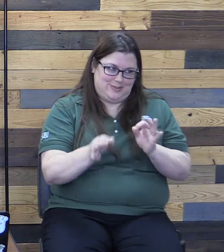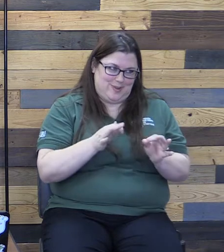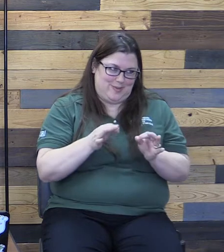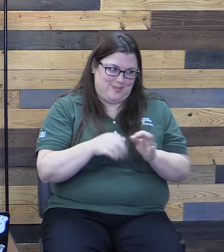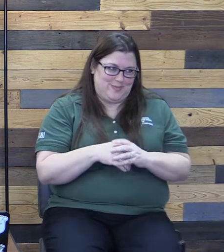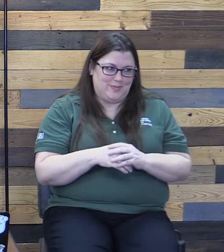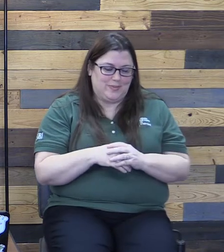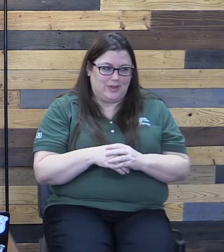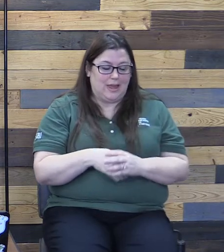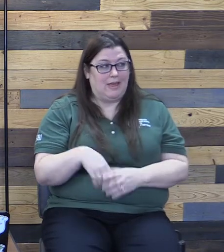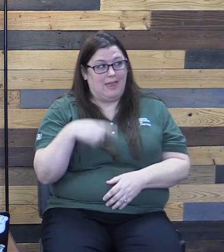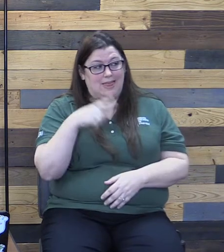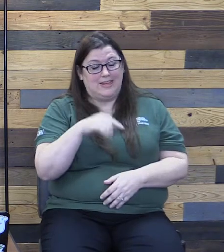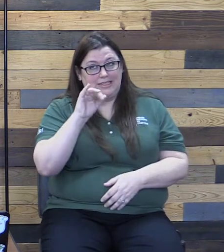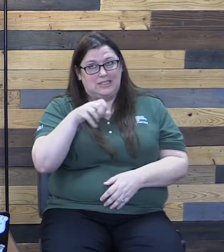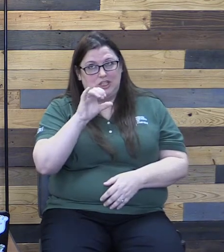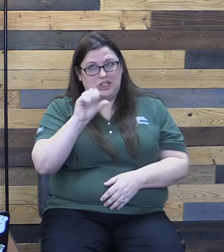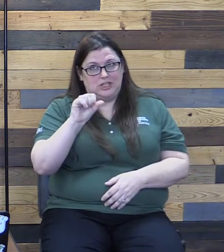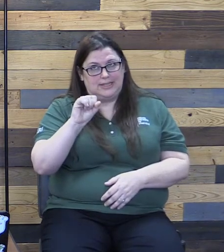This is Jessie.